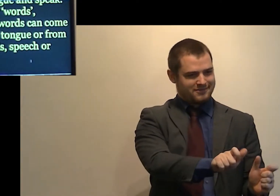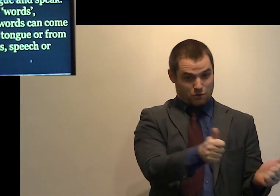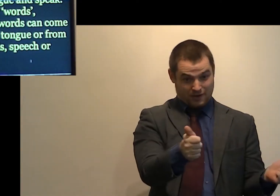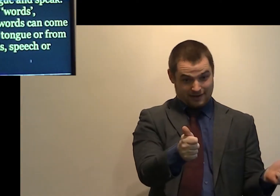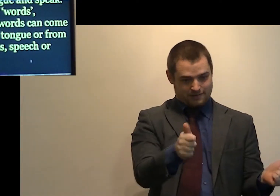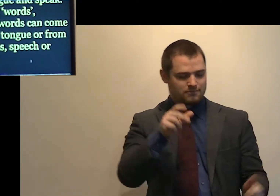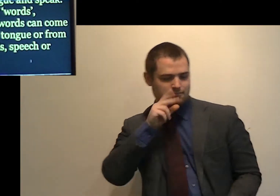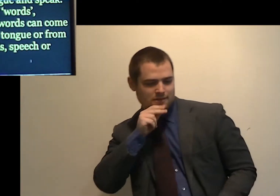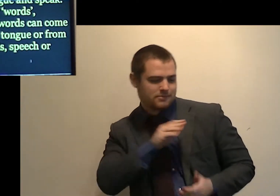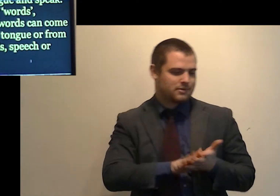sign.